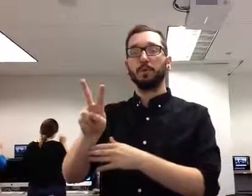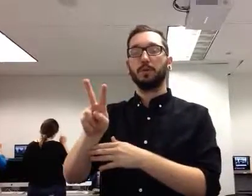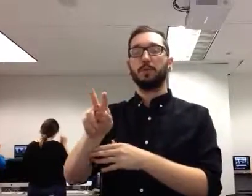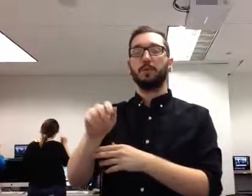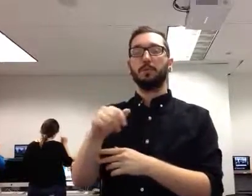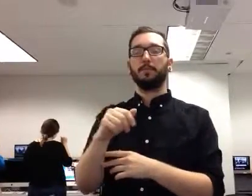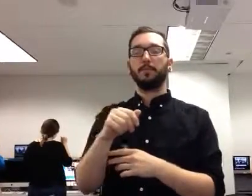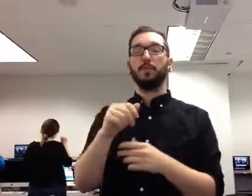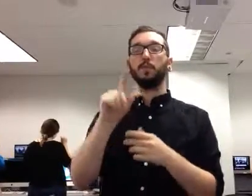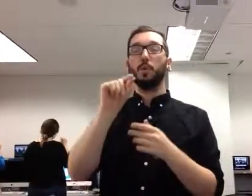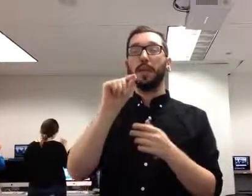million dead.